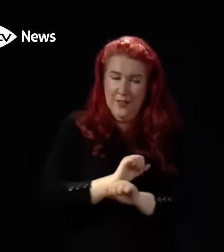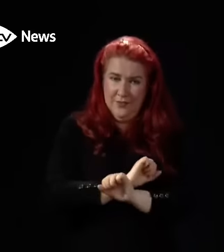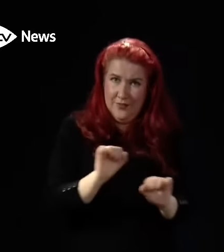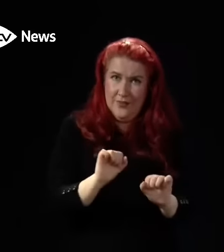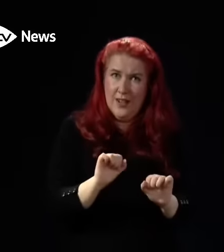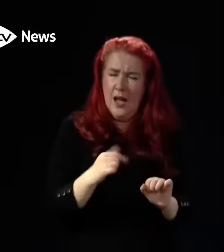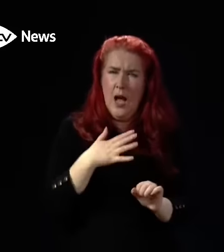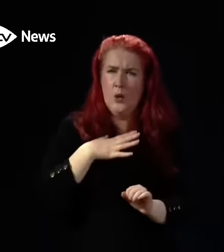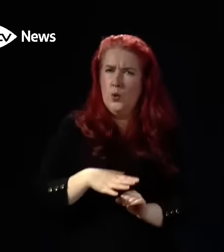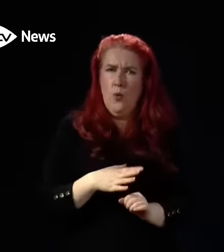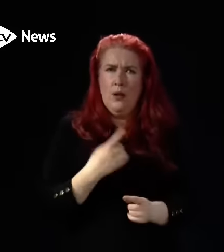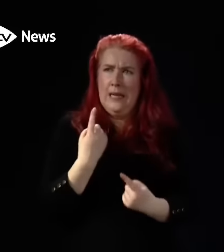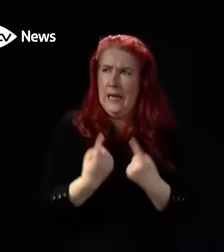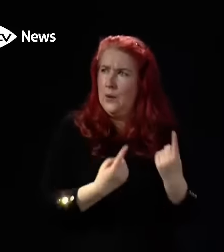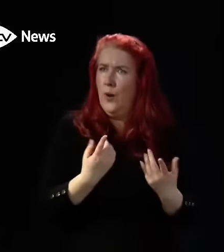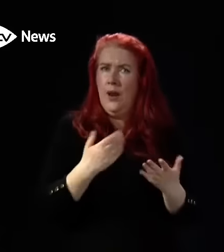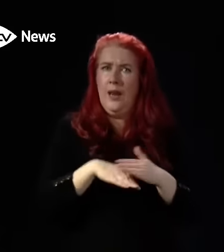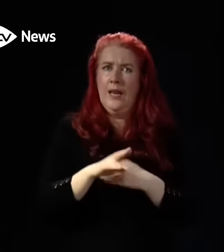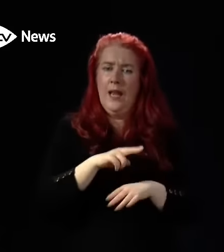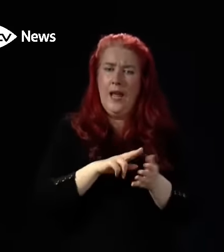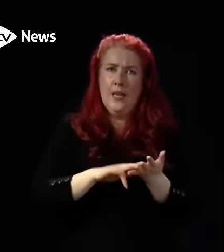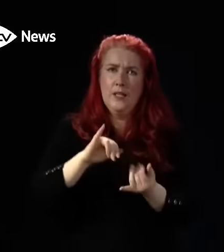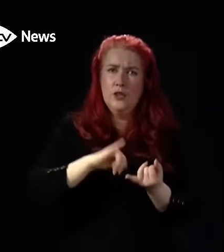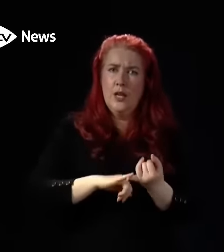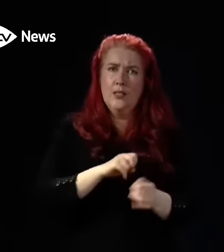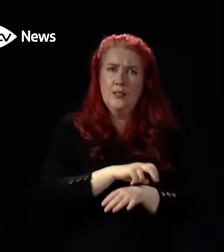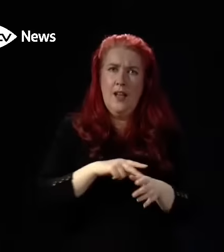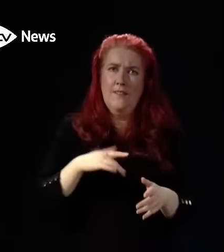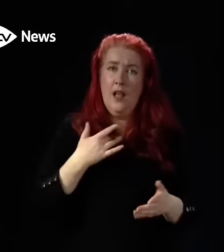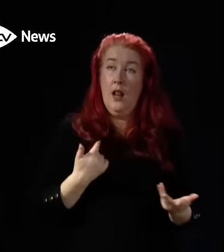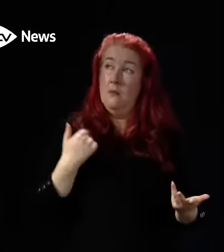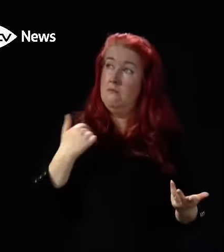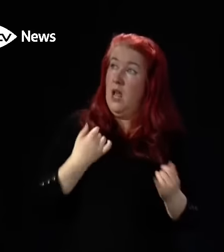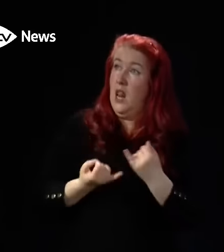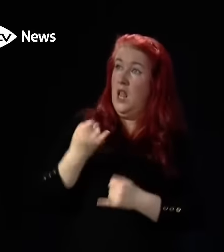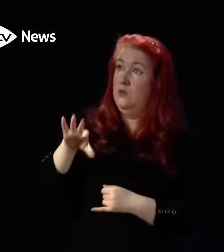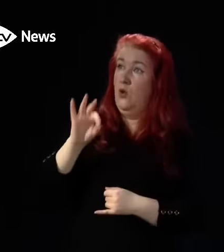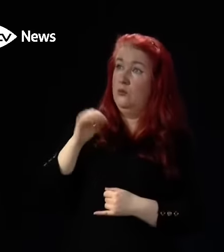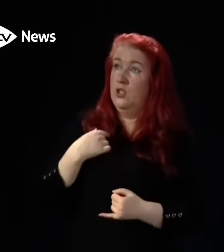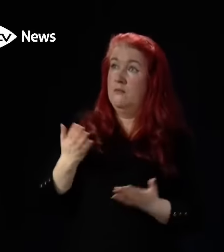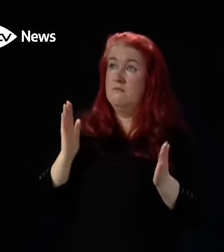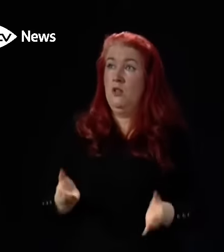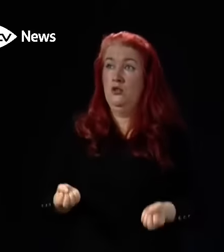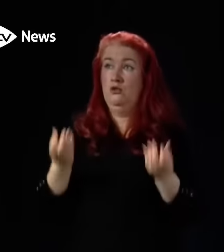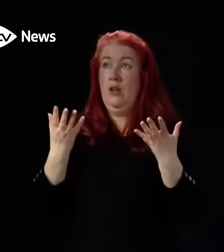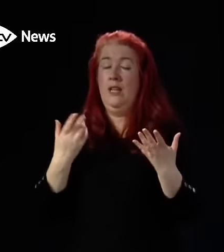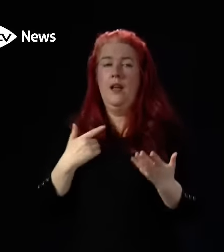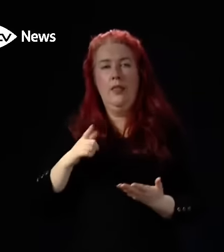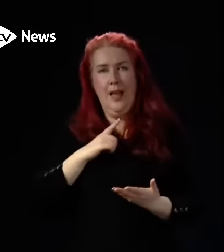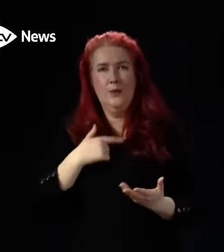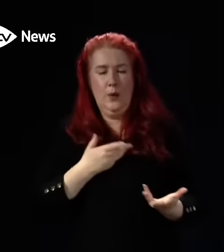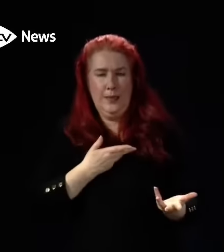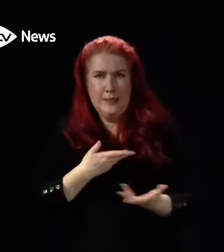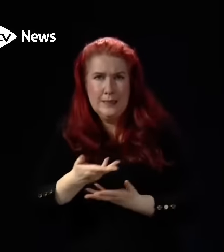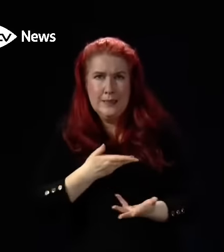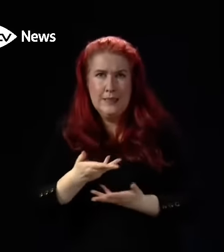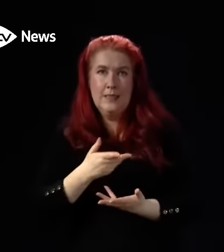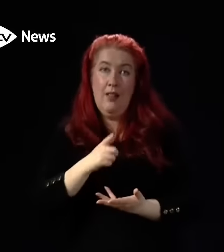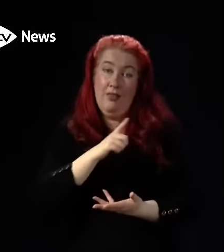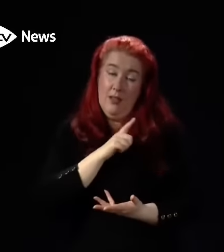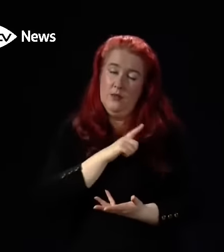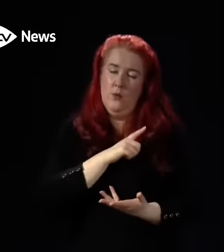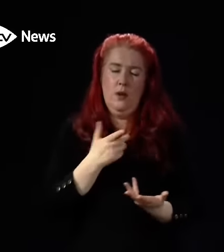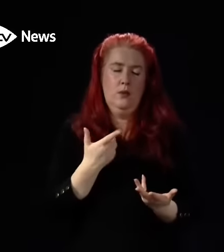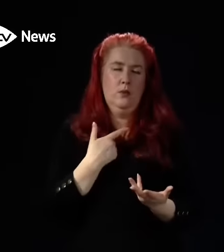member of the NHS workforce feeling that their only option is to take industrial action, which is why we have sought